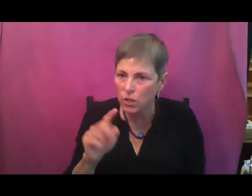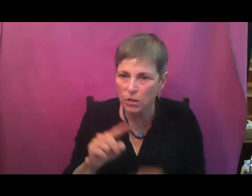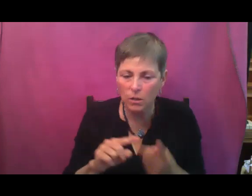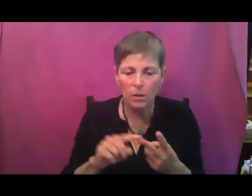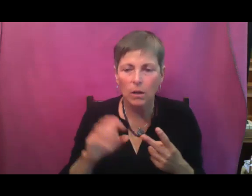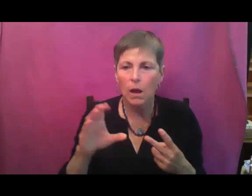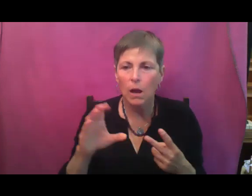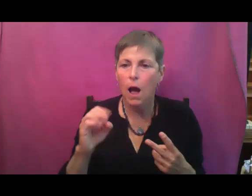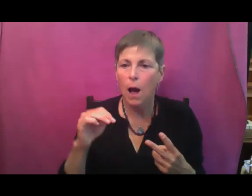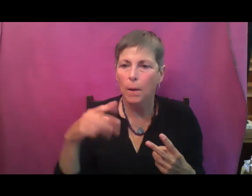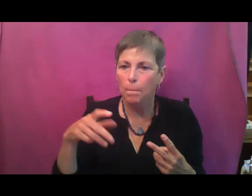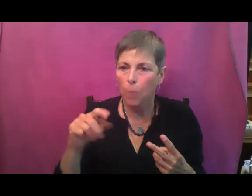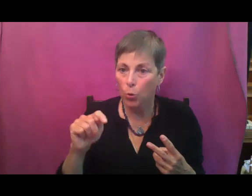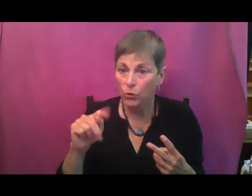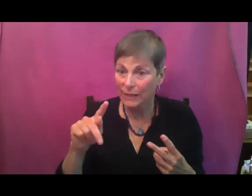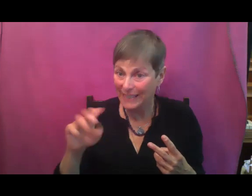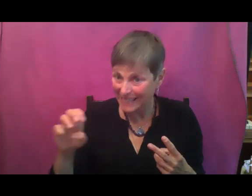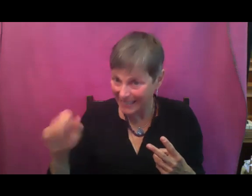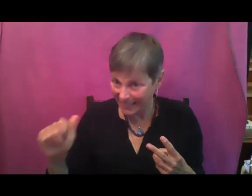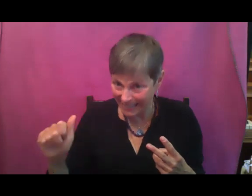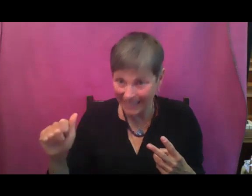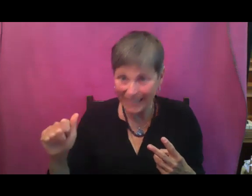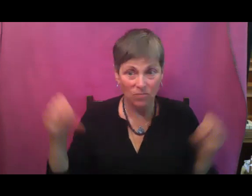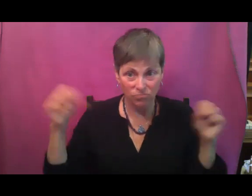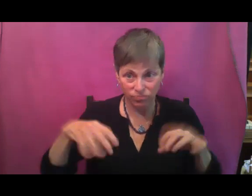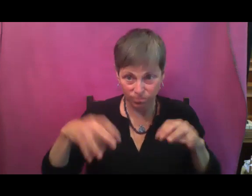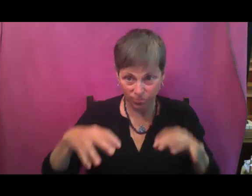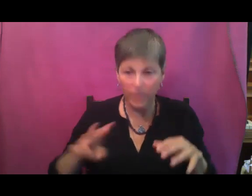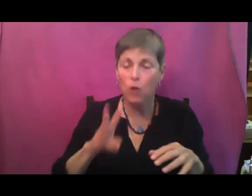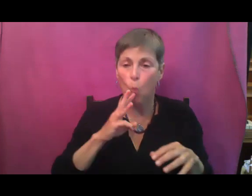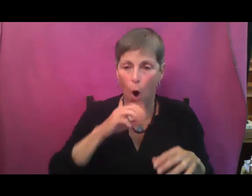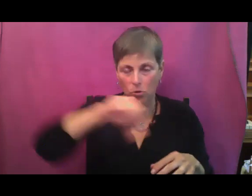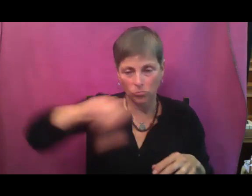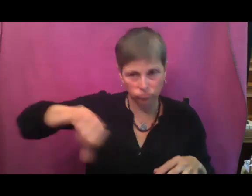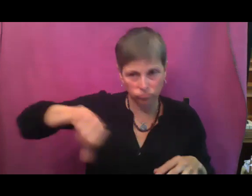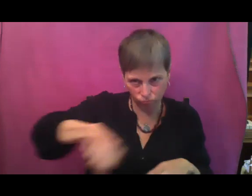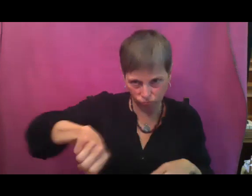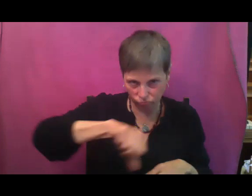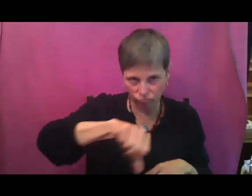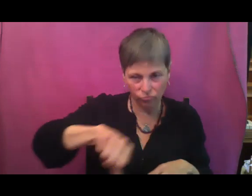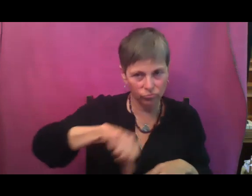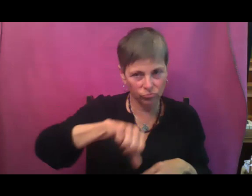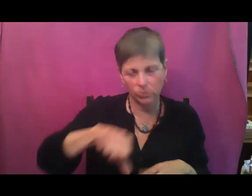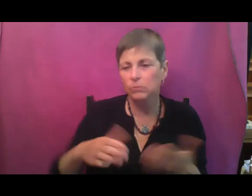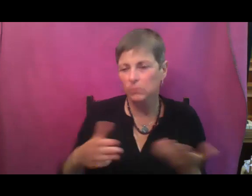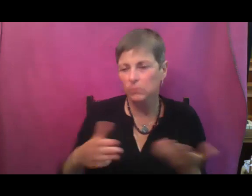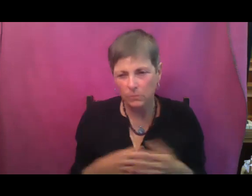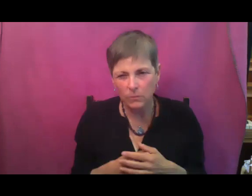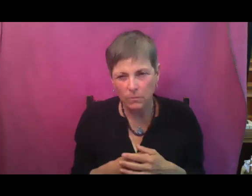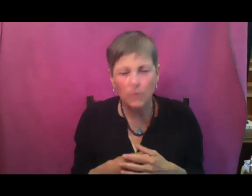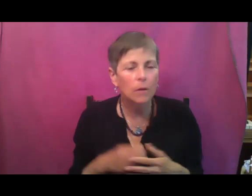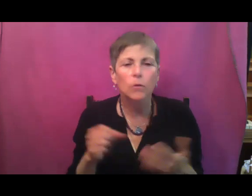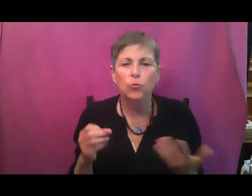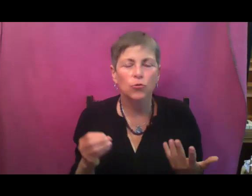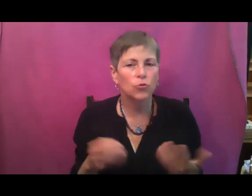castings tea as you plant, and then water them in with that fish emulsion, worm castings tea, compost tea, so that you're just